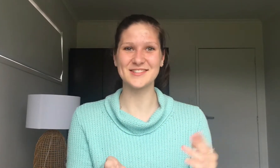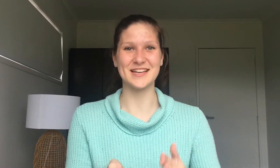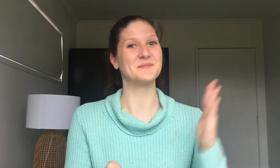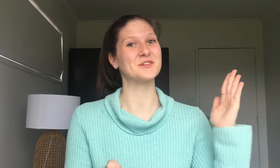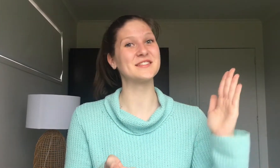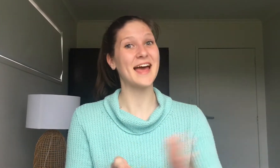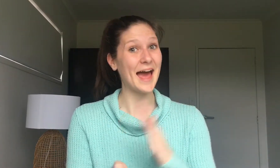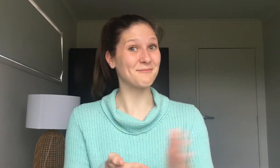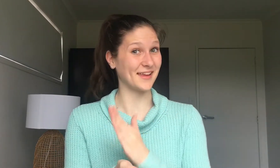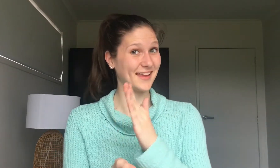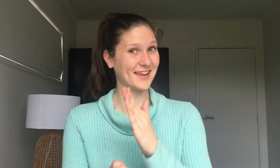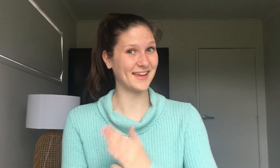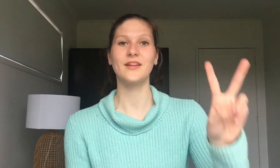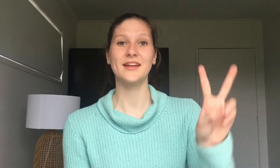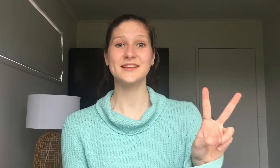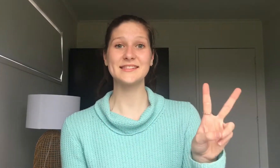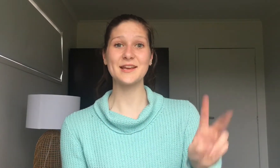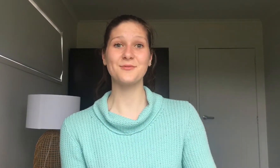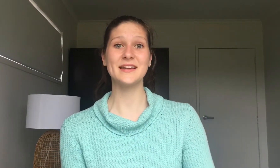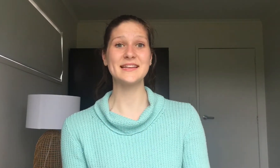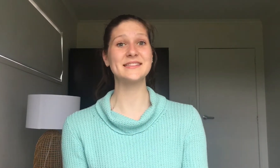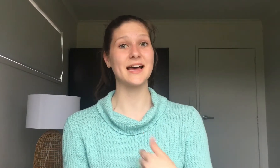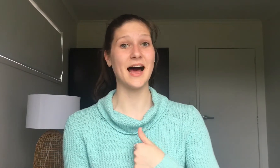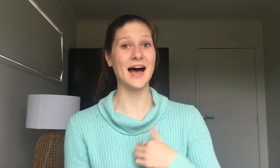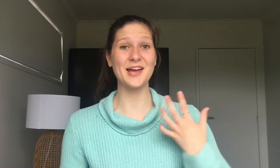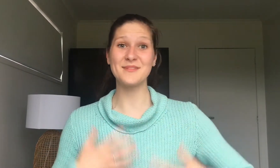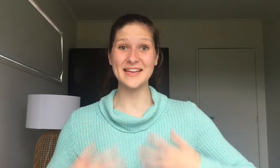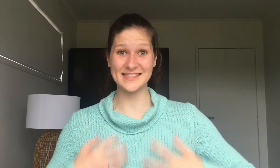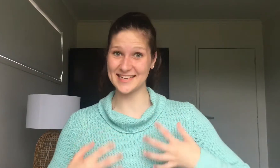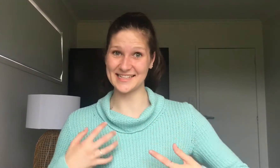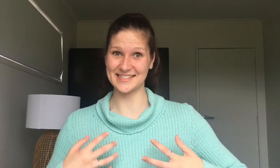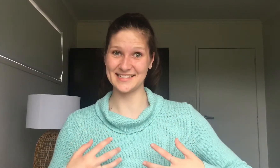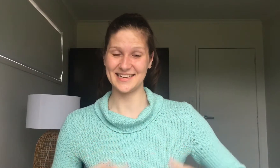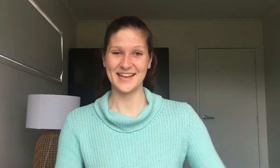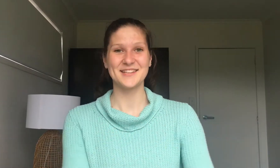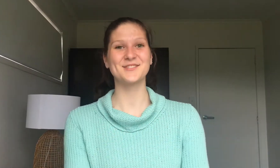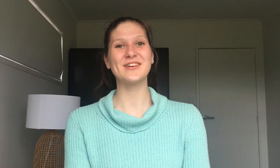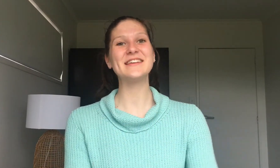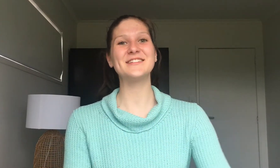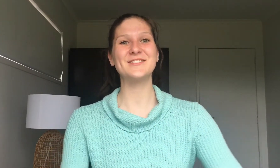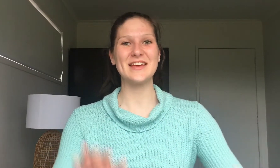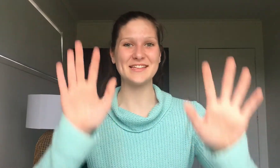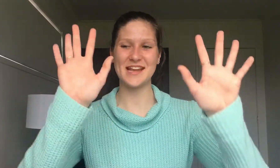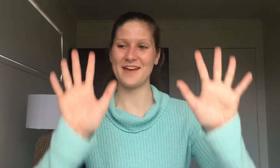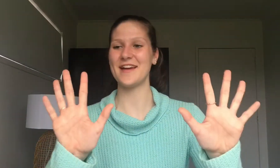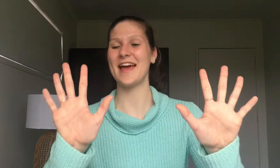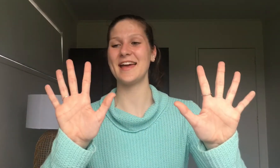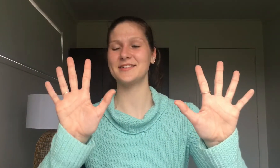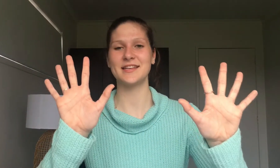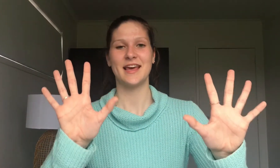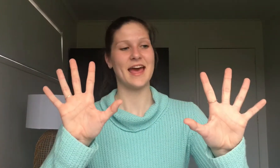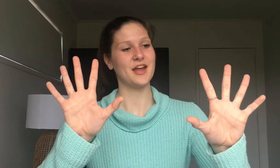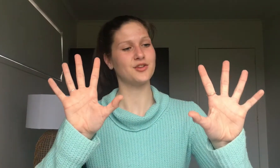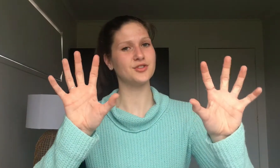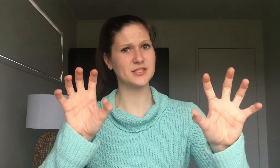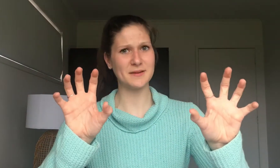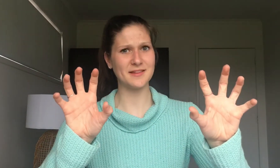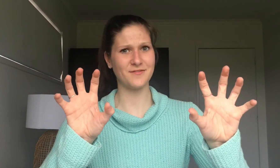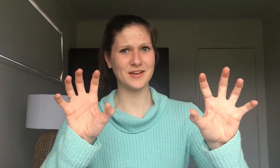times so it's happy. The second one is I'm excited. So what you do is you have your hands and you just bend the fingers